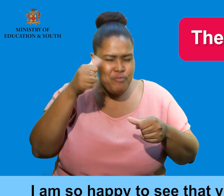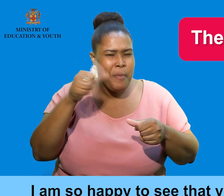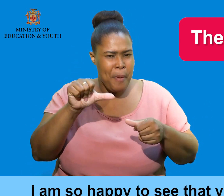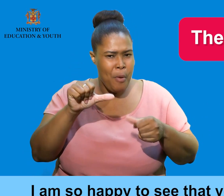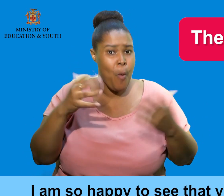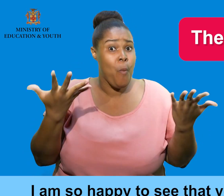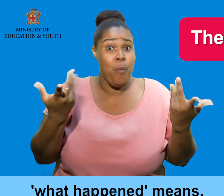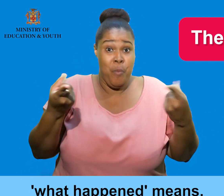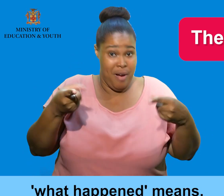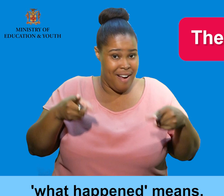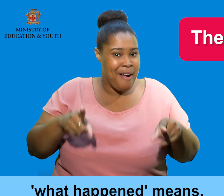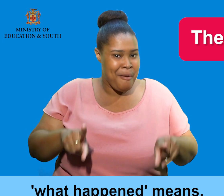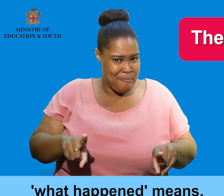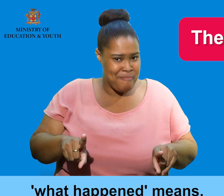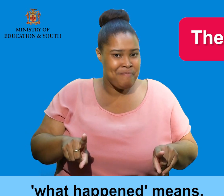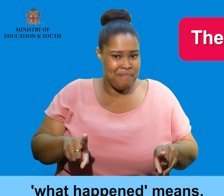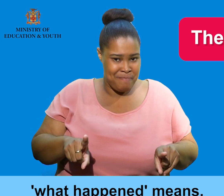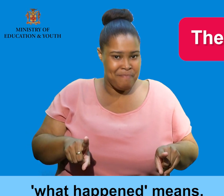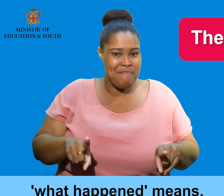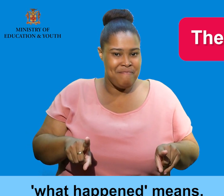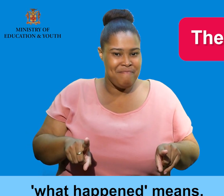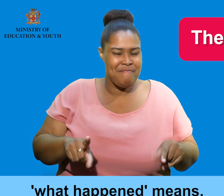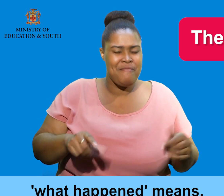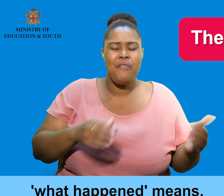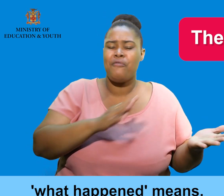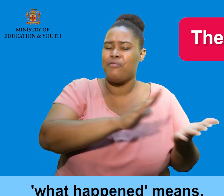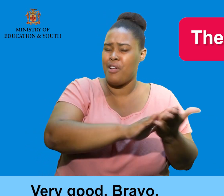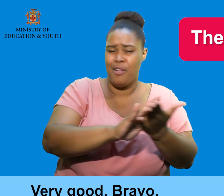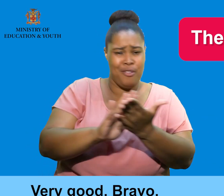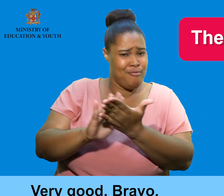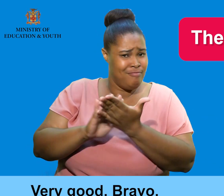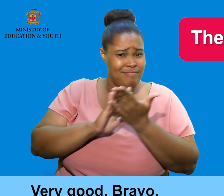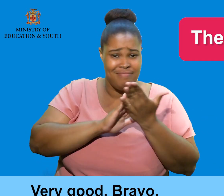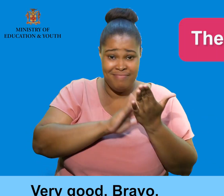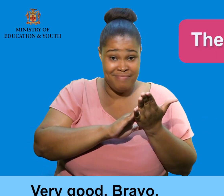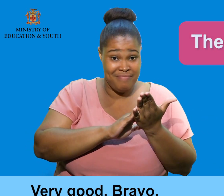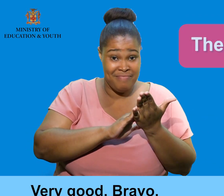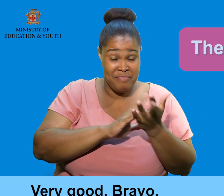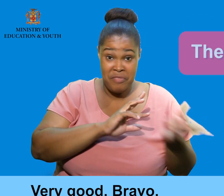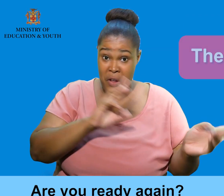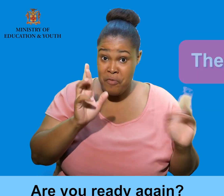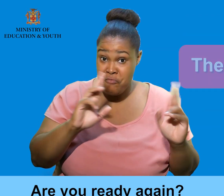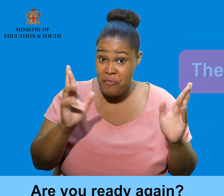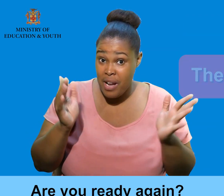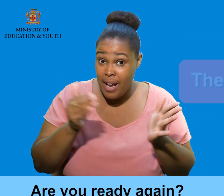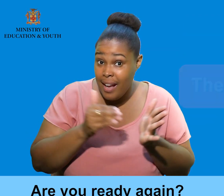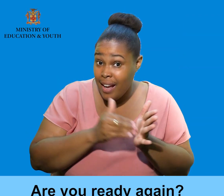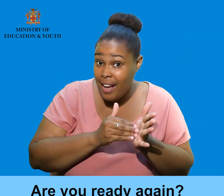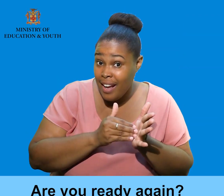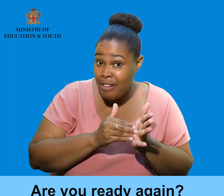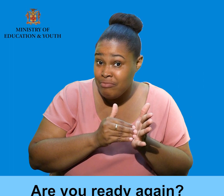remember what what happened means. Very good. Bravo. Are you ready again?